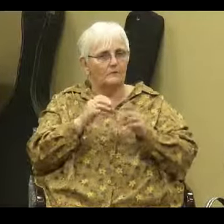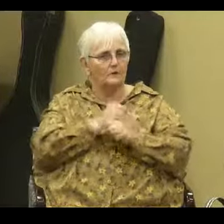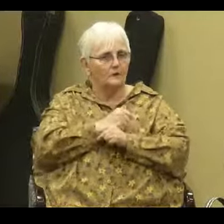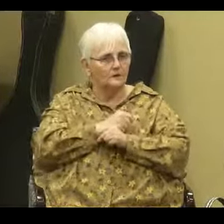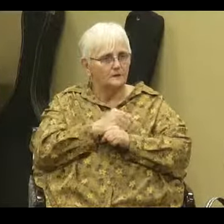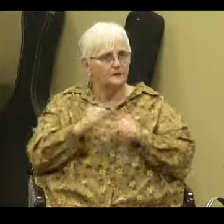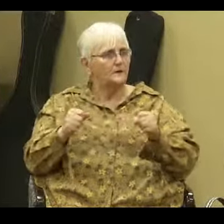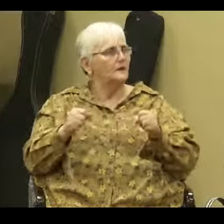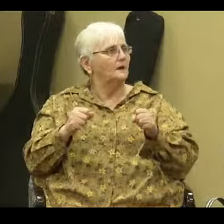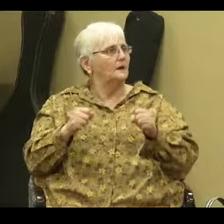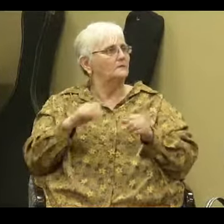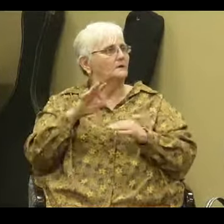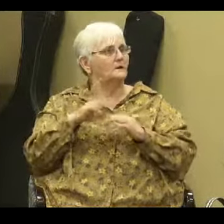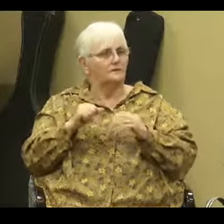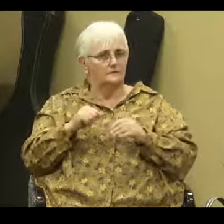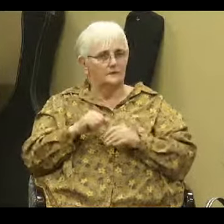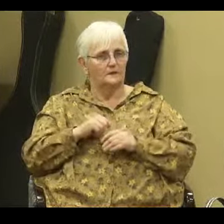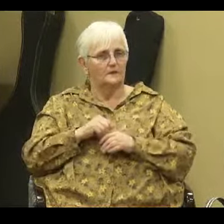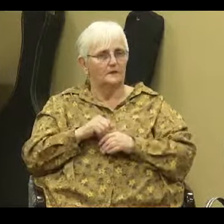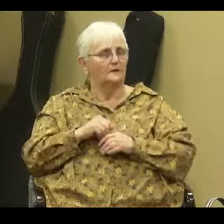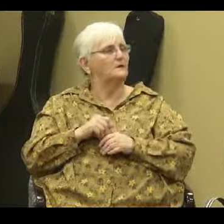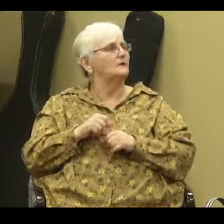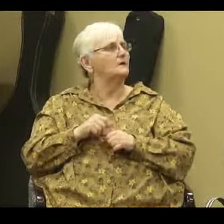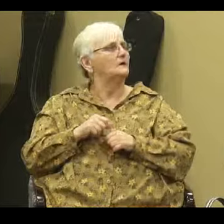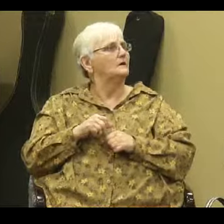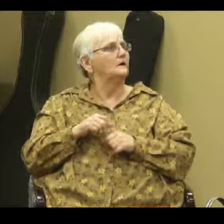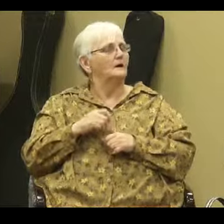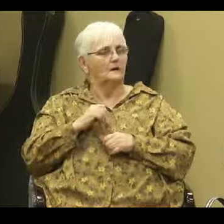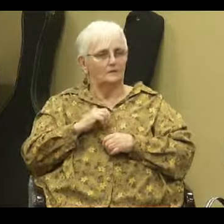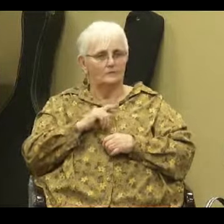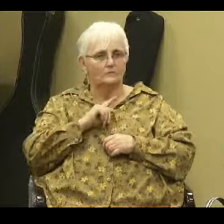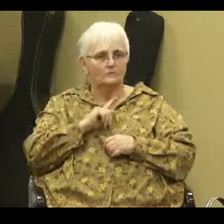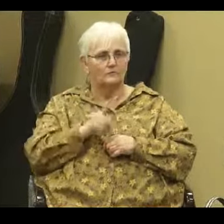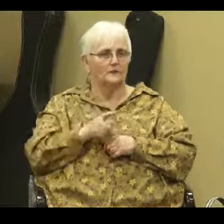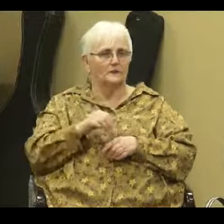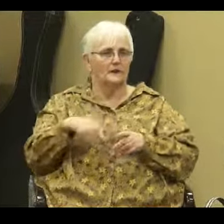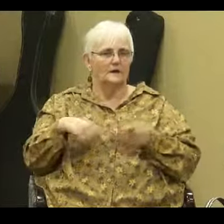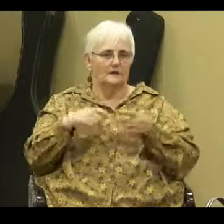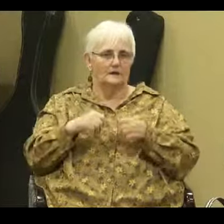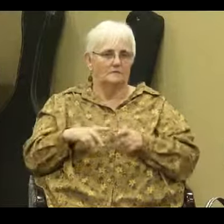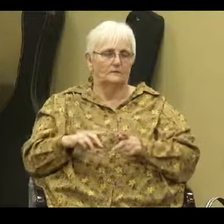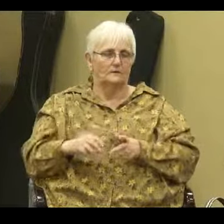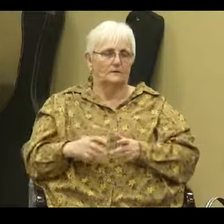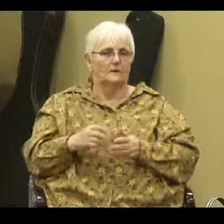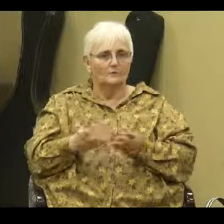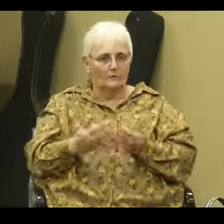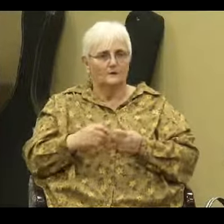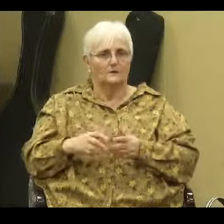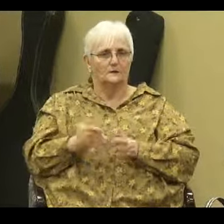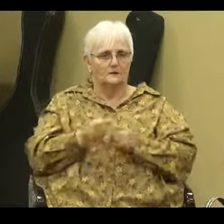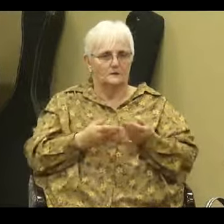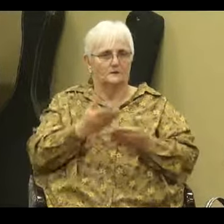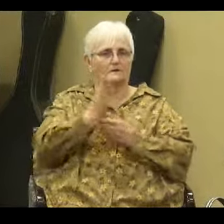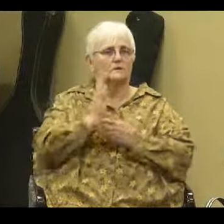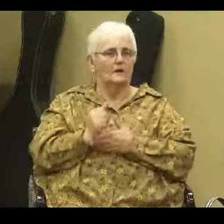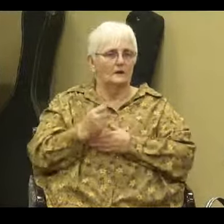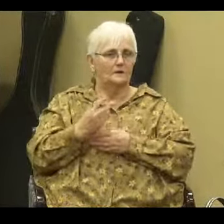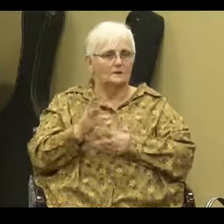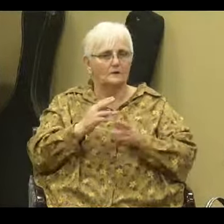than actually live a life to serve God right we see people get saved